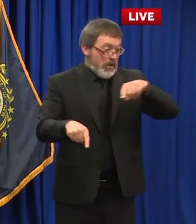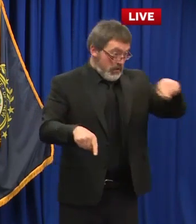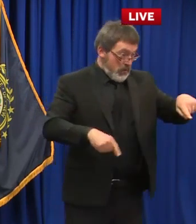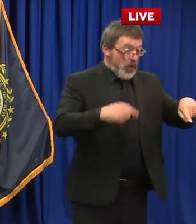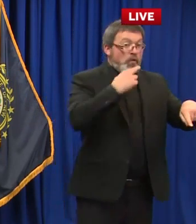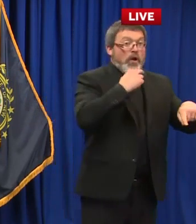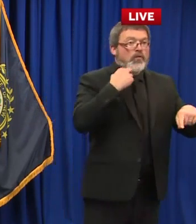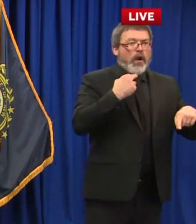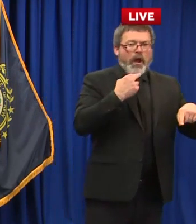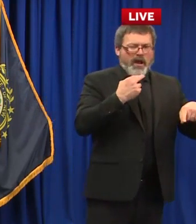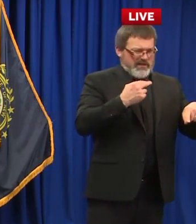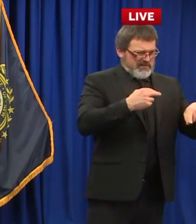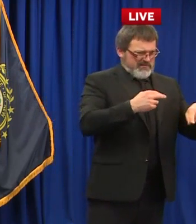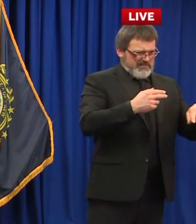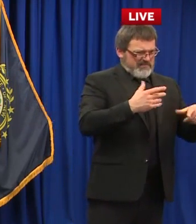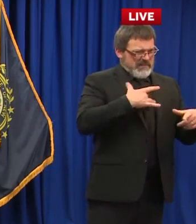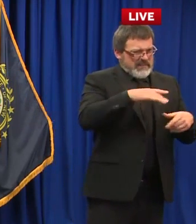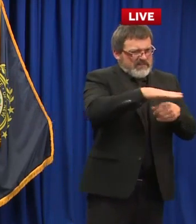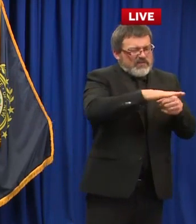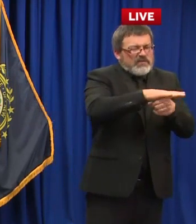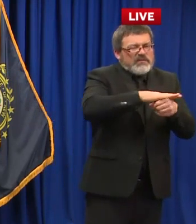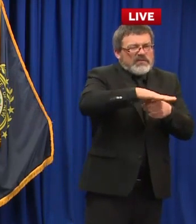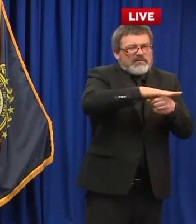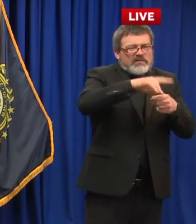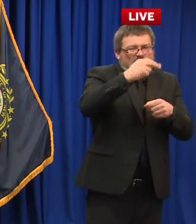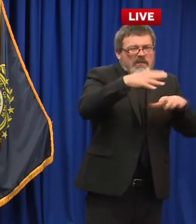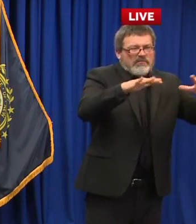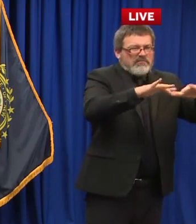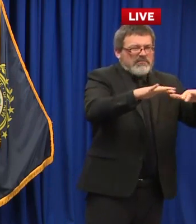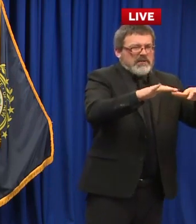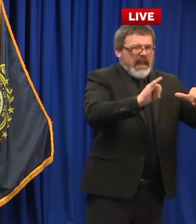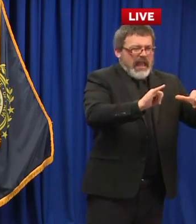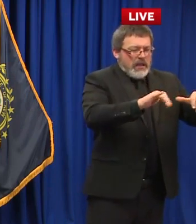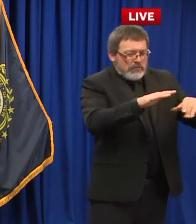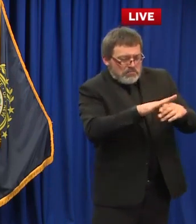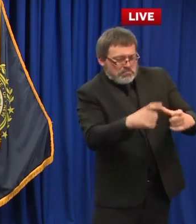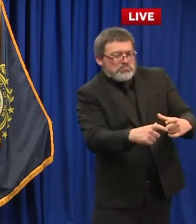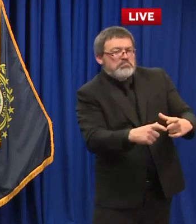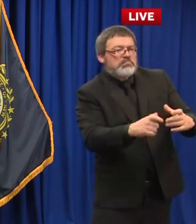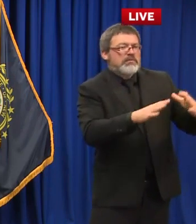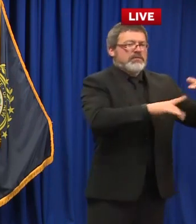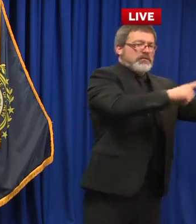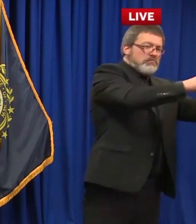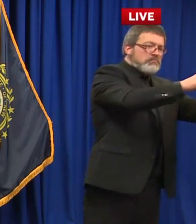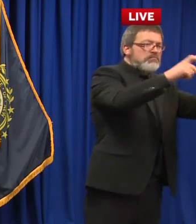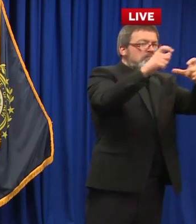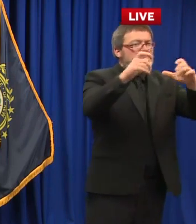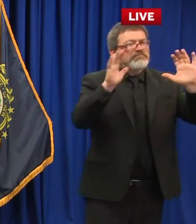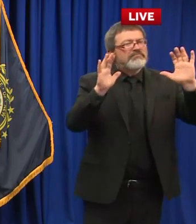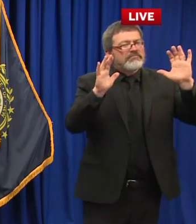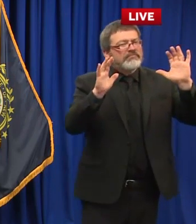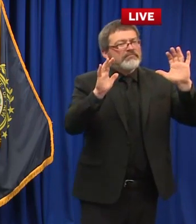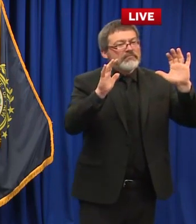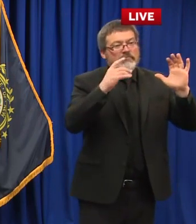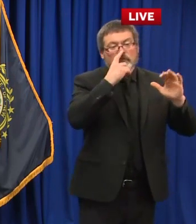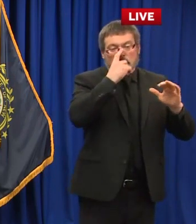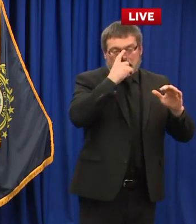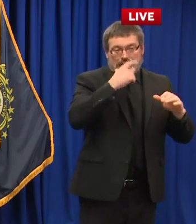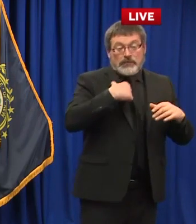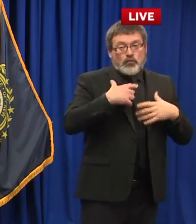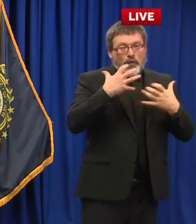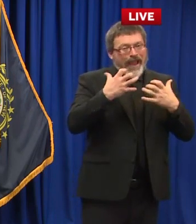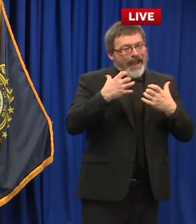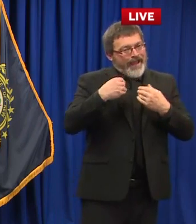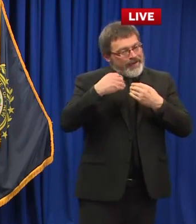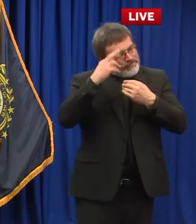we want people to enjoy their time at their wedding reception and have that opportunity but again hopefully maintain that physical distancing as much as as they